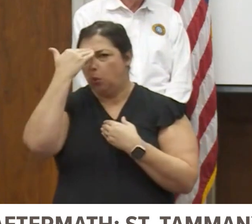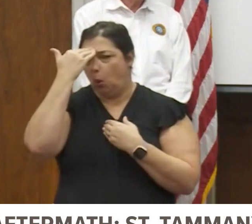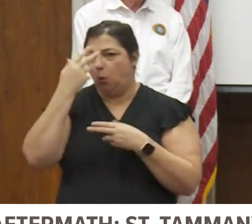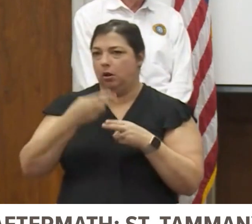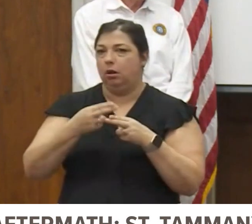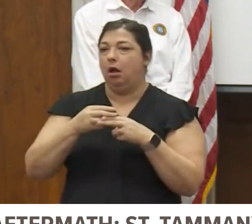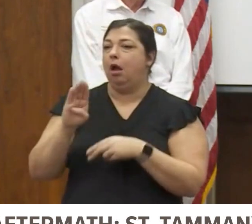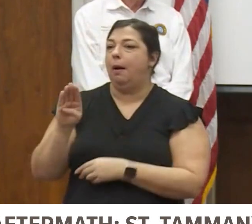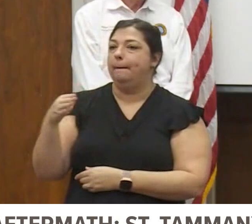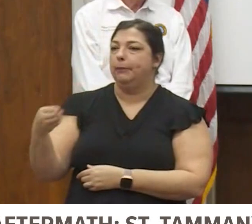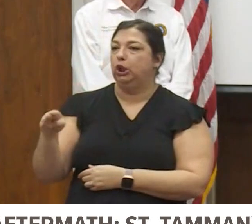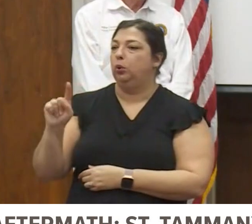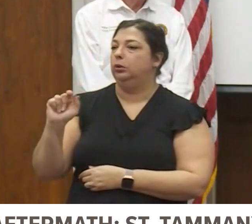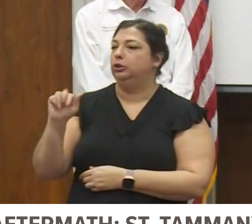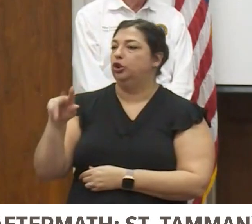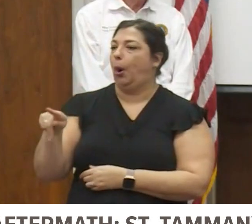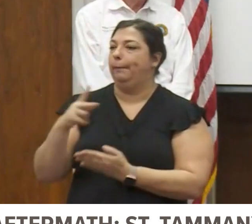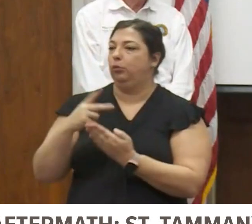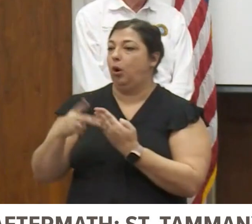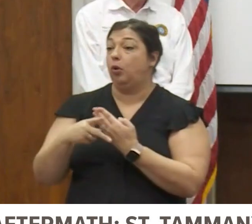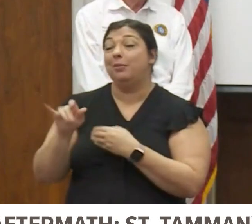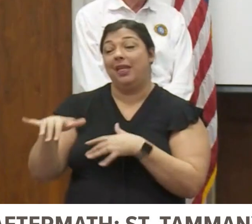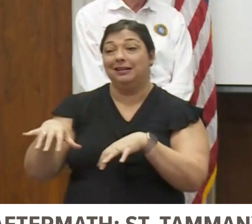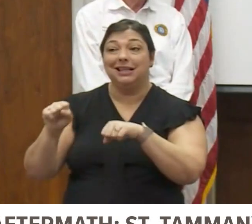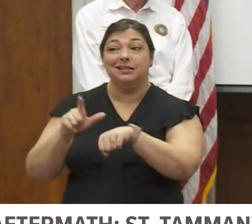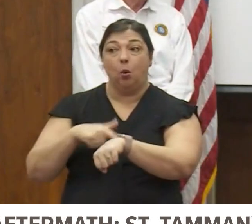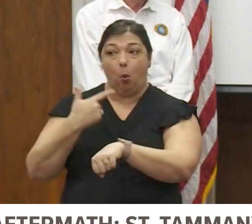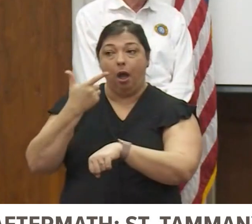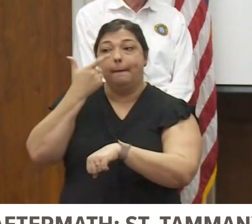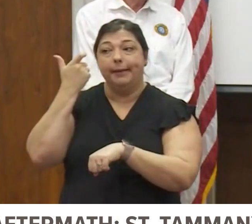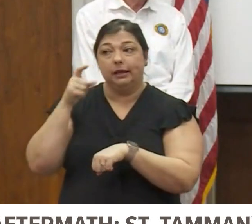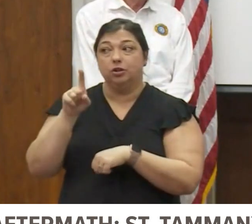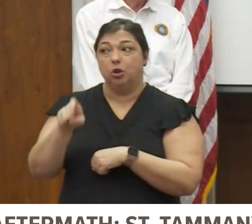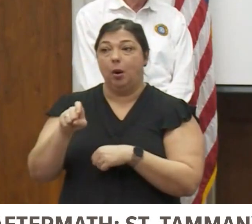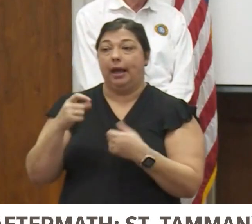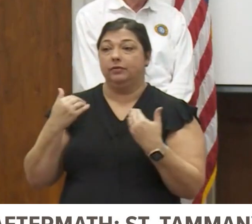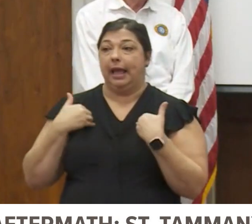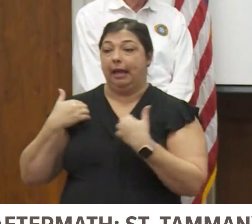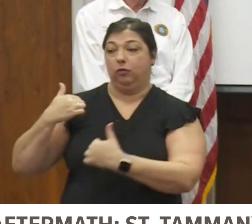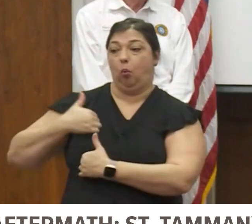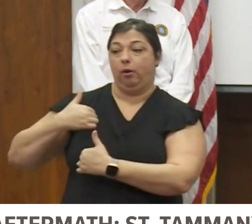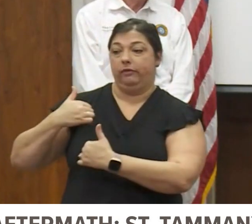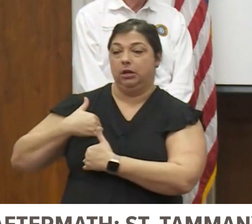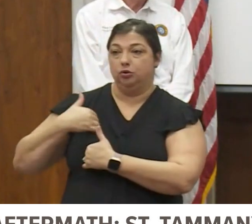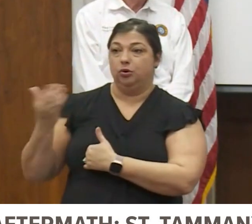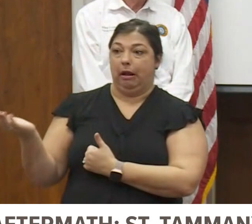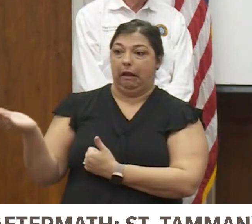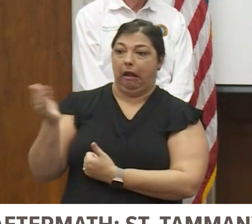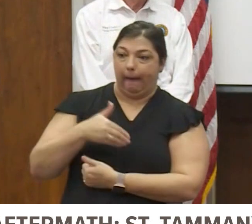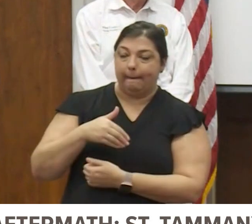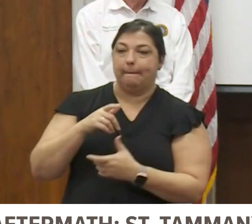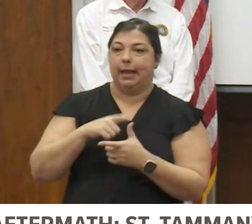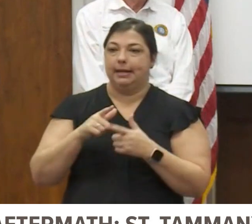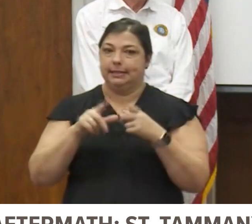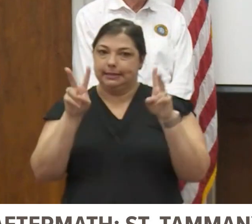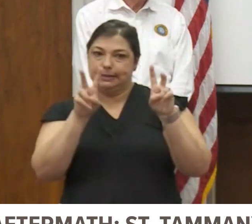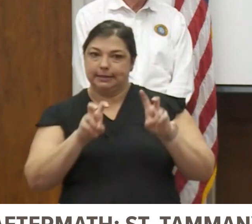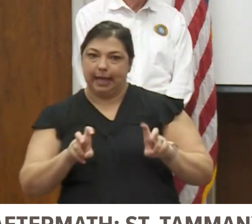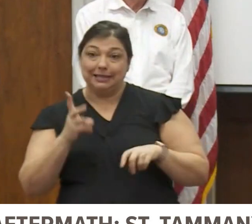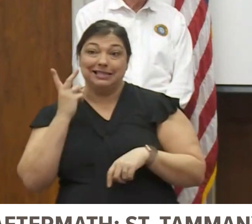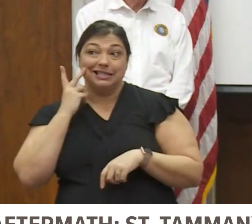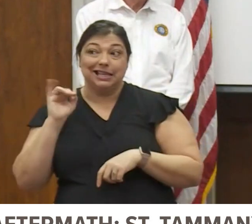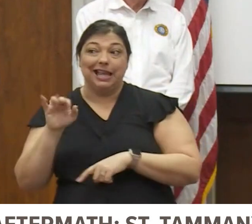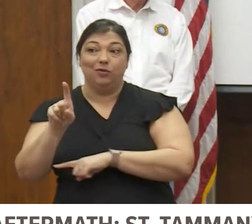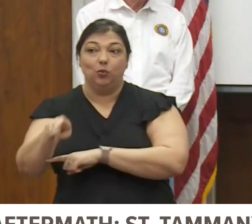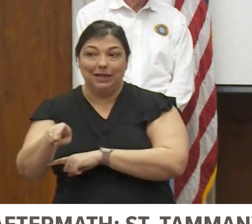that. It's called a blue tarp program. Well, that takes a while because you have to have a Corps of Engineers that has to come in and do an assessment to see if that